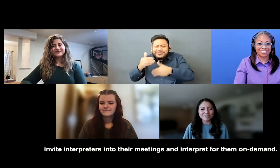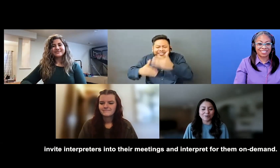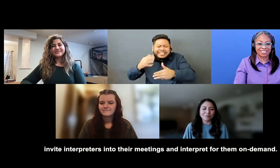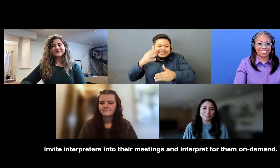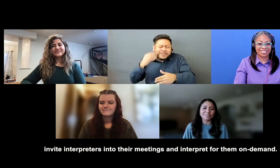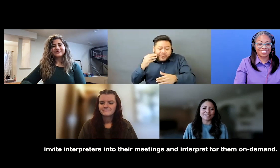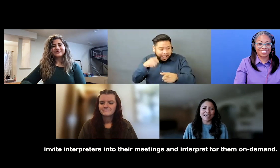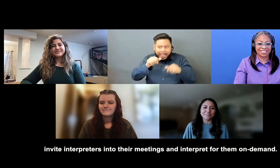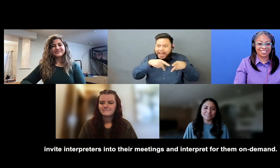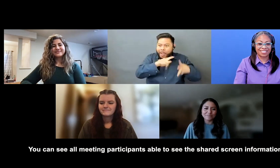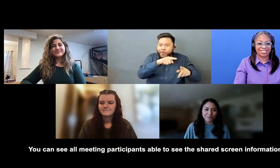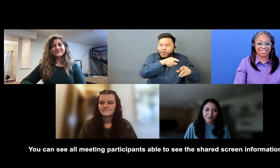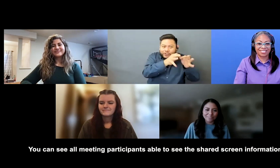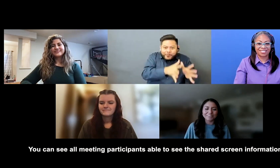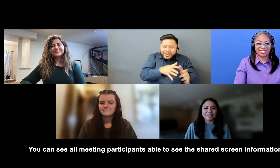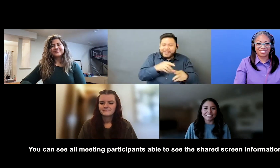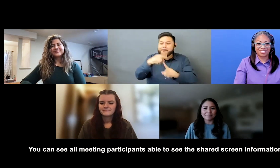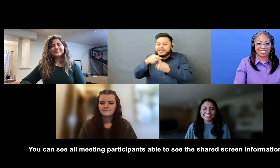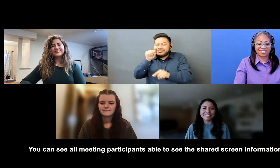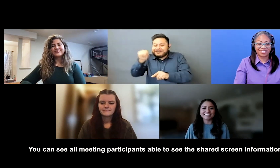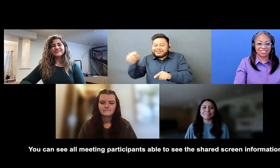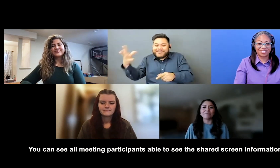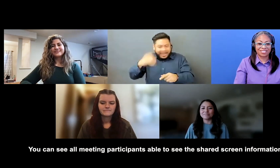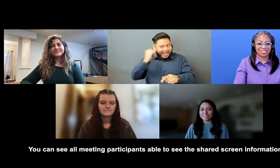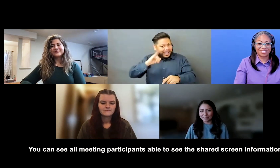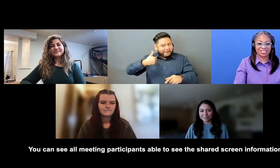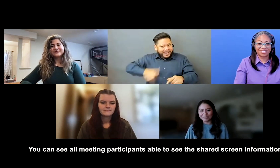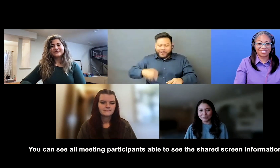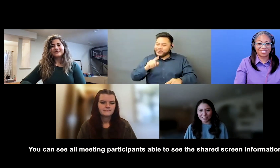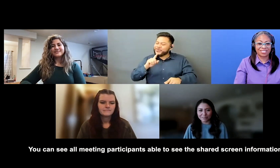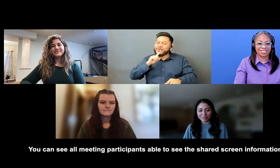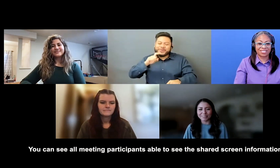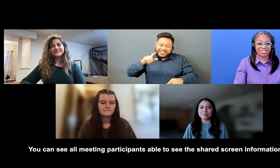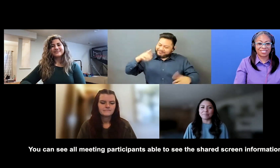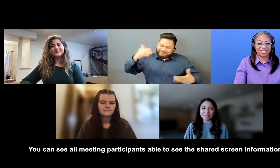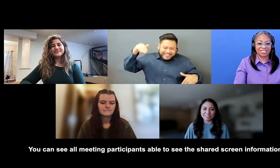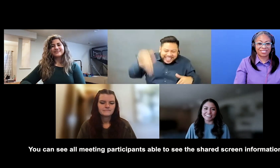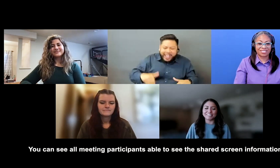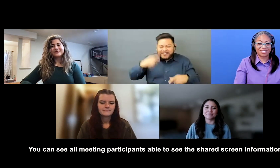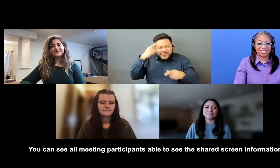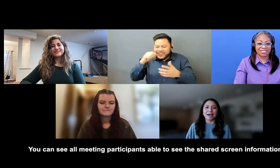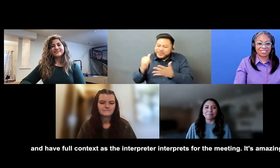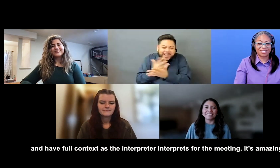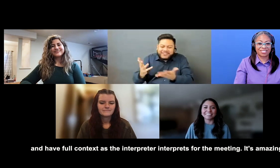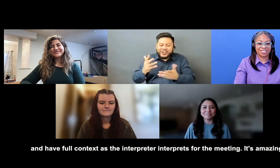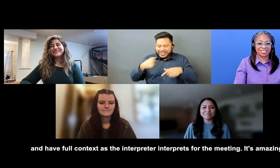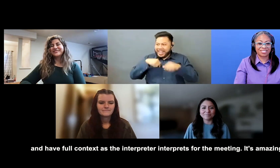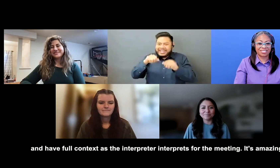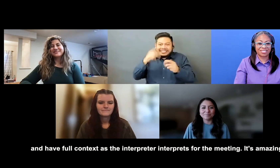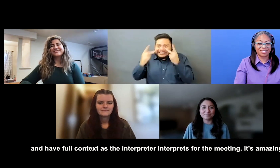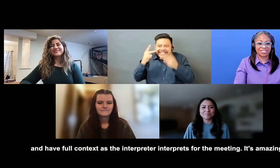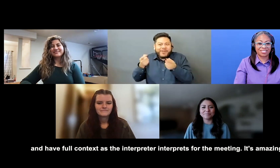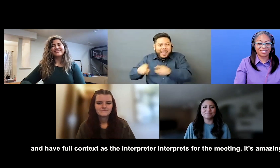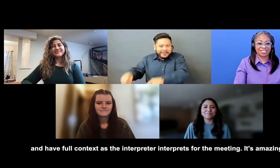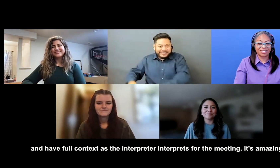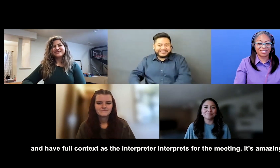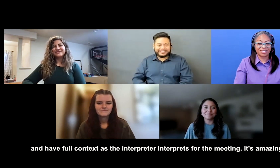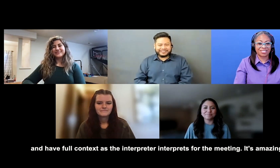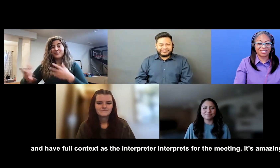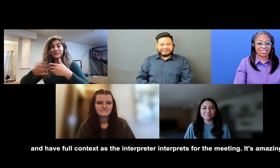You can see all meeting participants be able to see the shared screen information and have full context as the interpreter